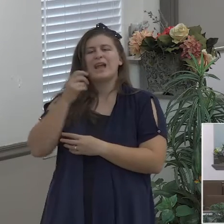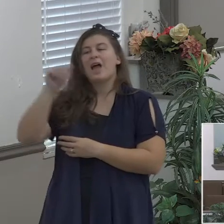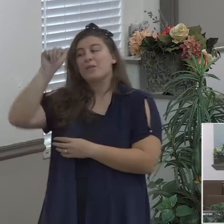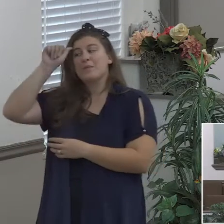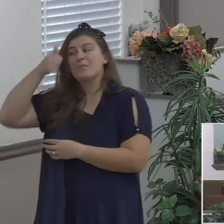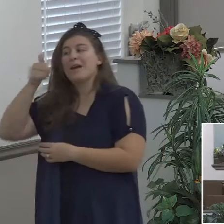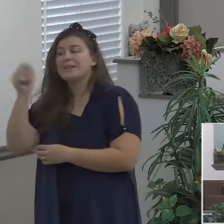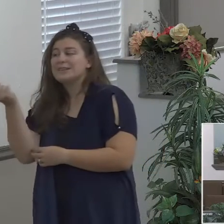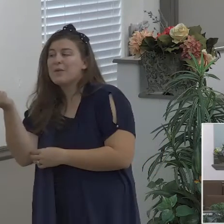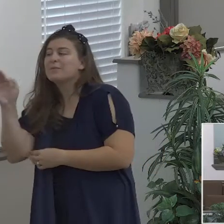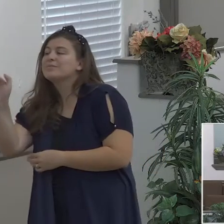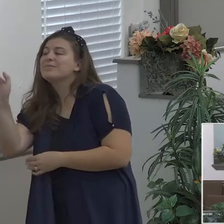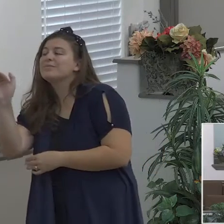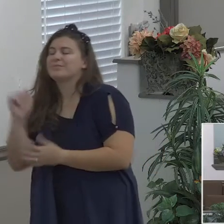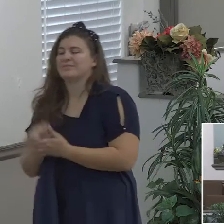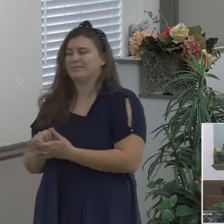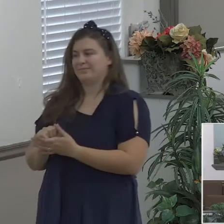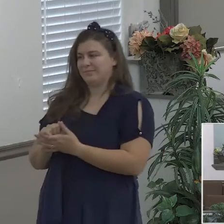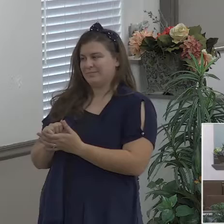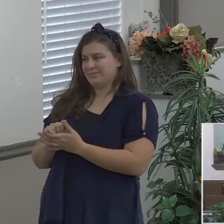what has God done for you